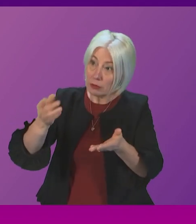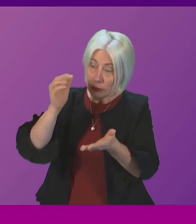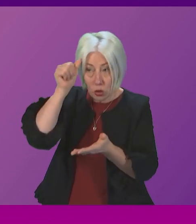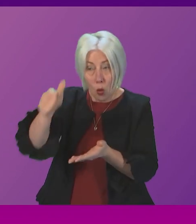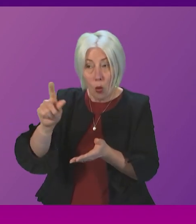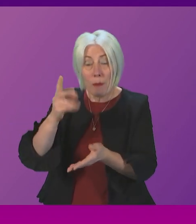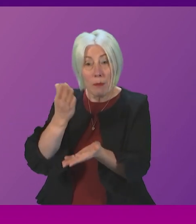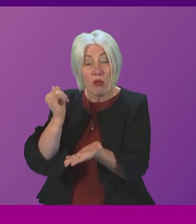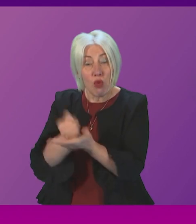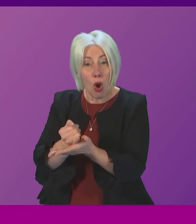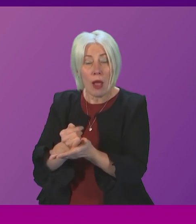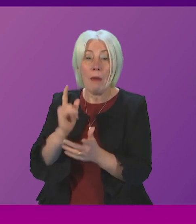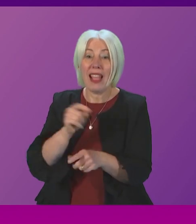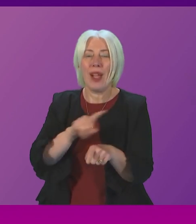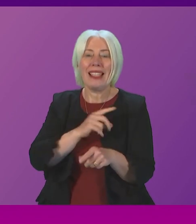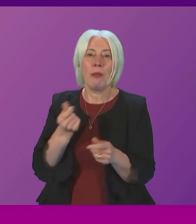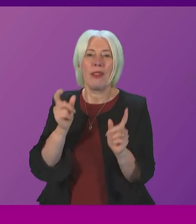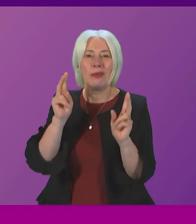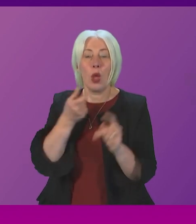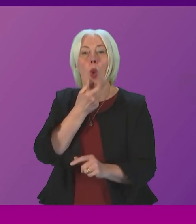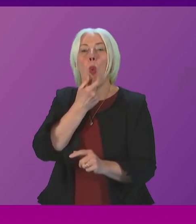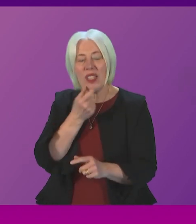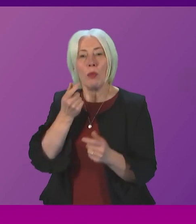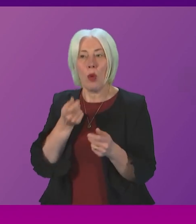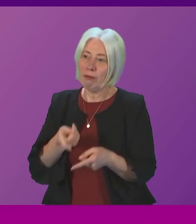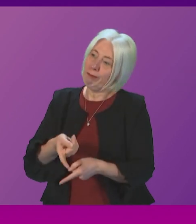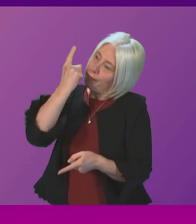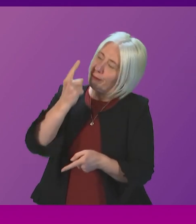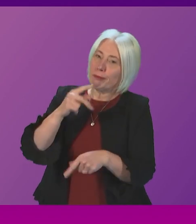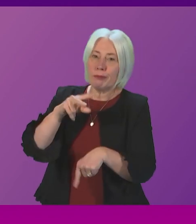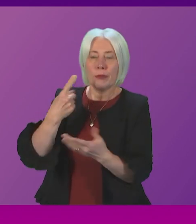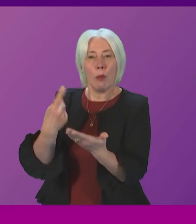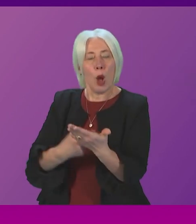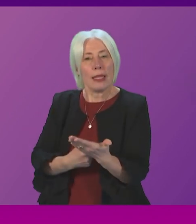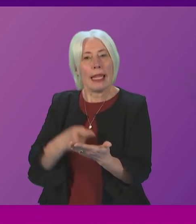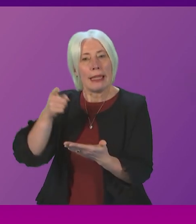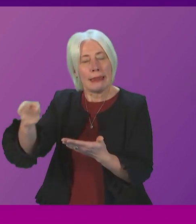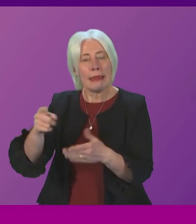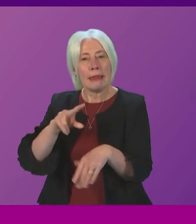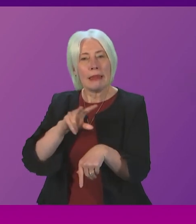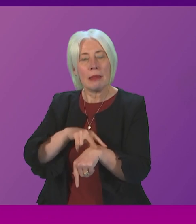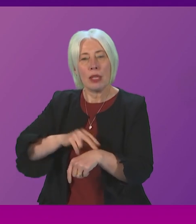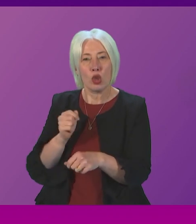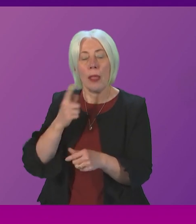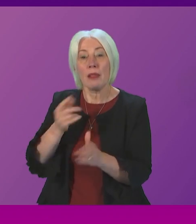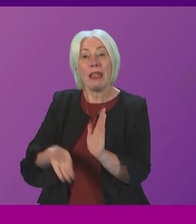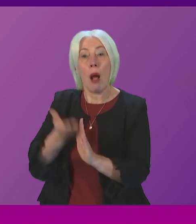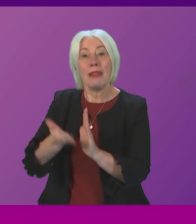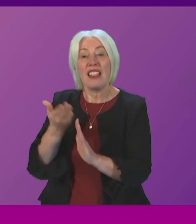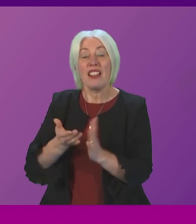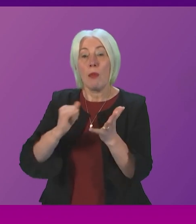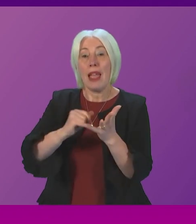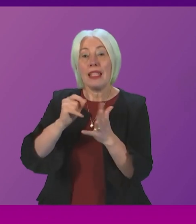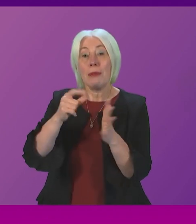that some of the whistle blowing policies in relation to police Scotland have been updated by the SPA that's in